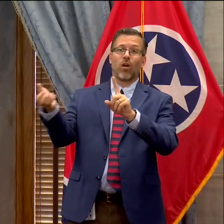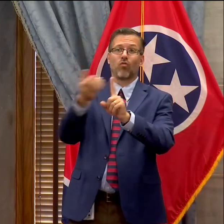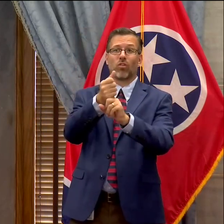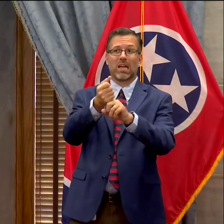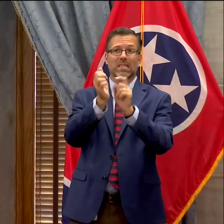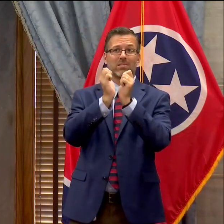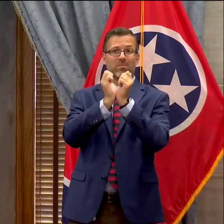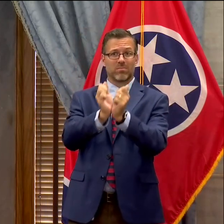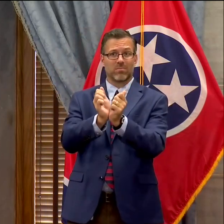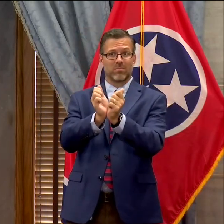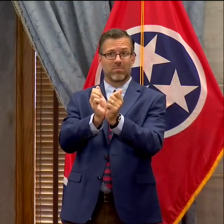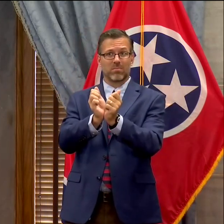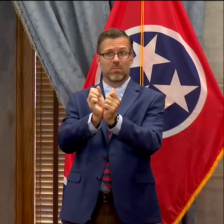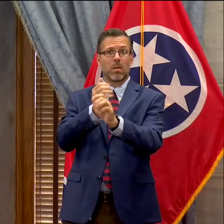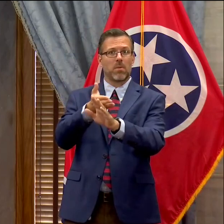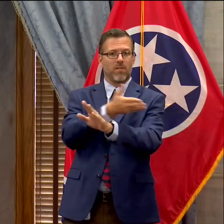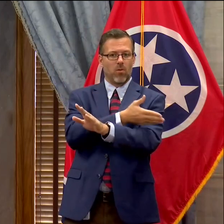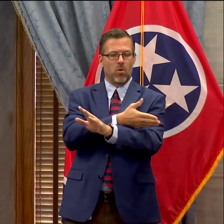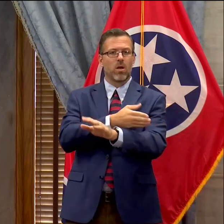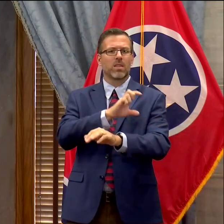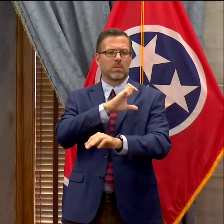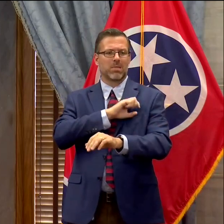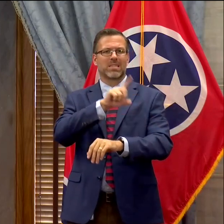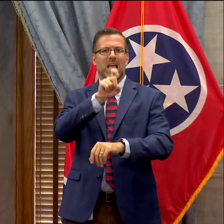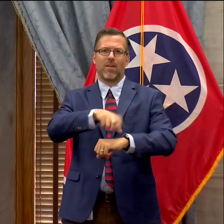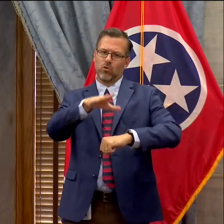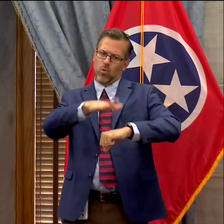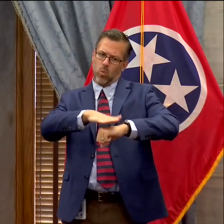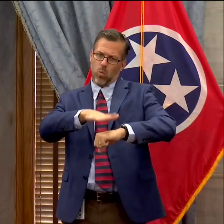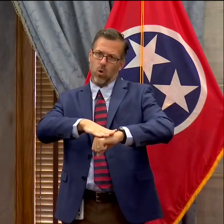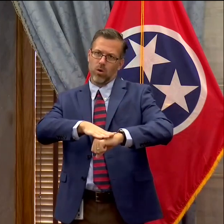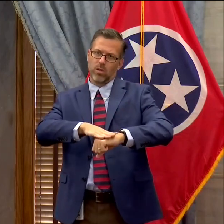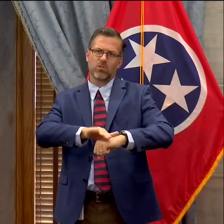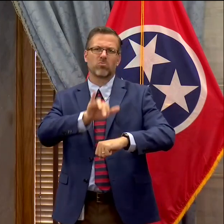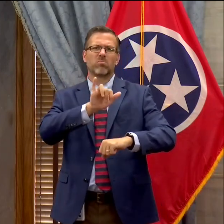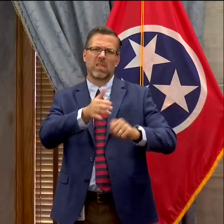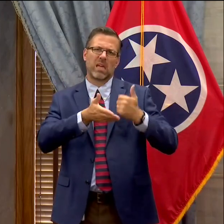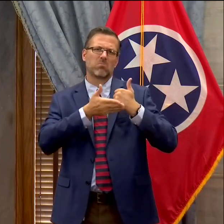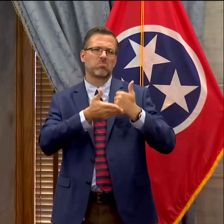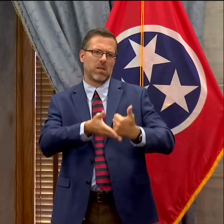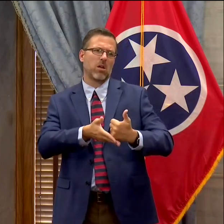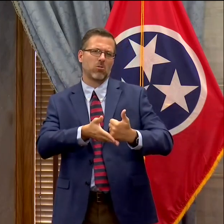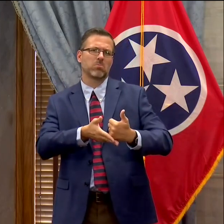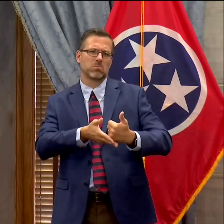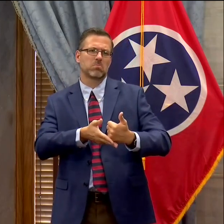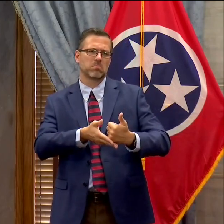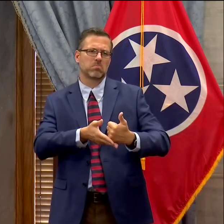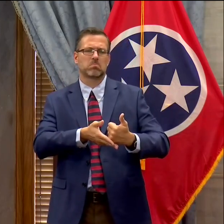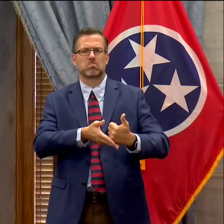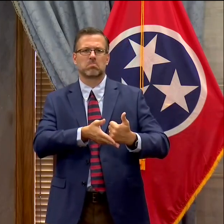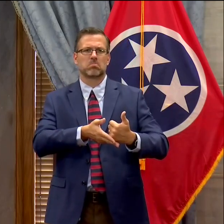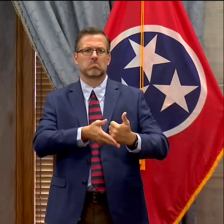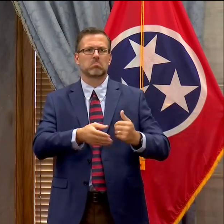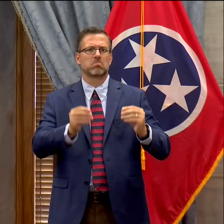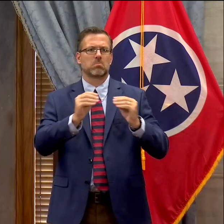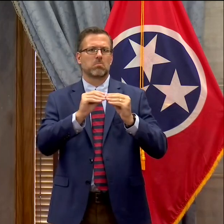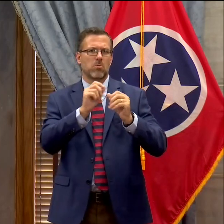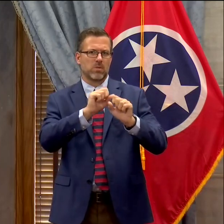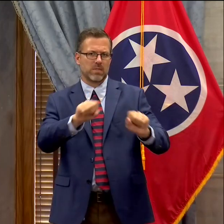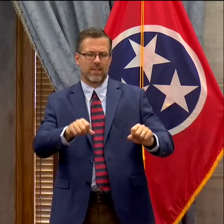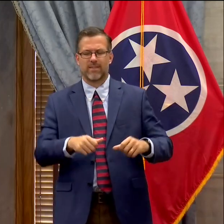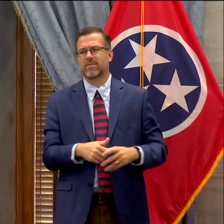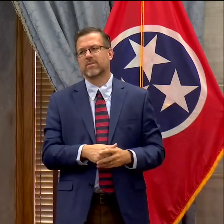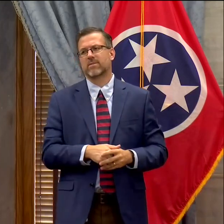I think that strengthens the bill with regard to that particular issue.